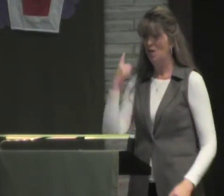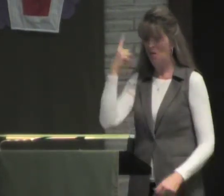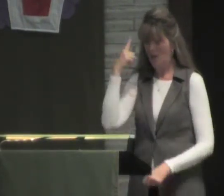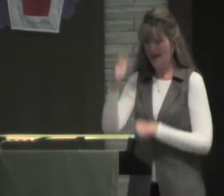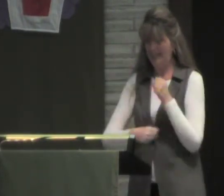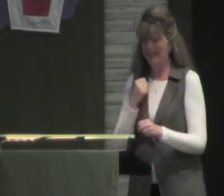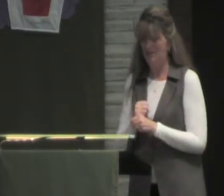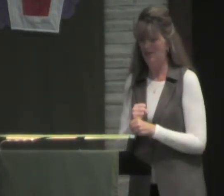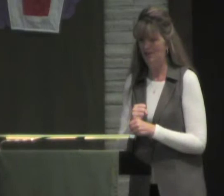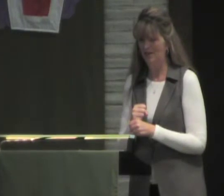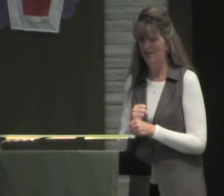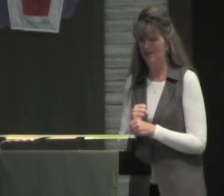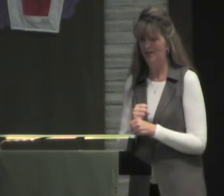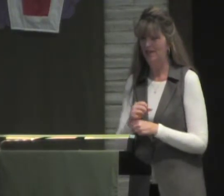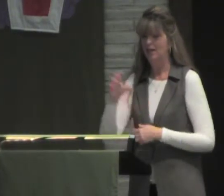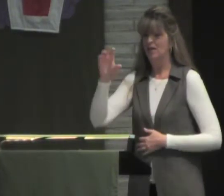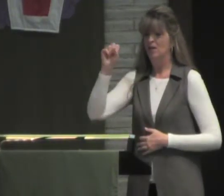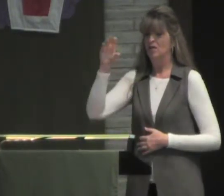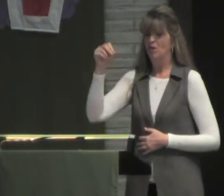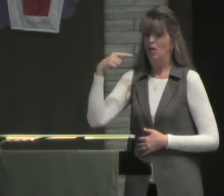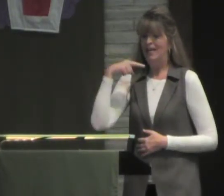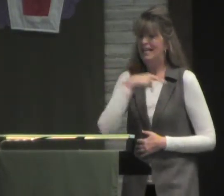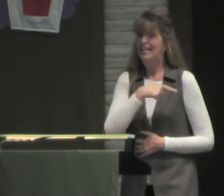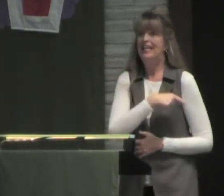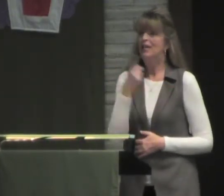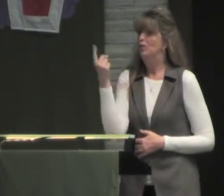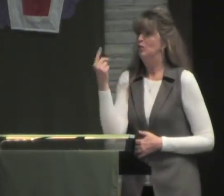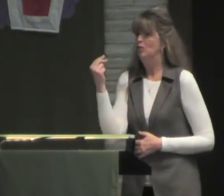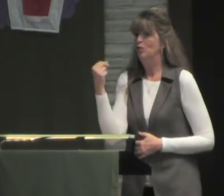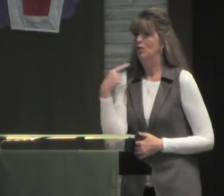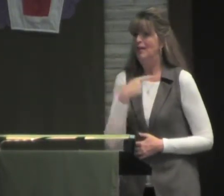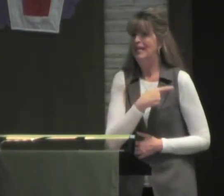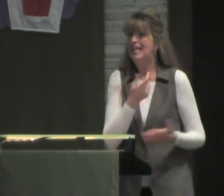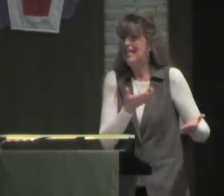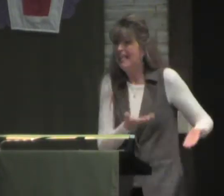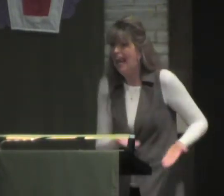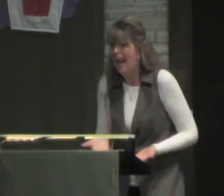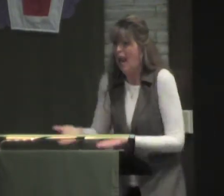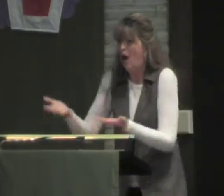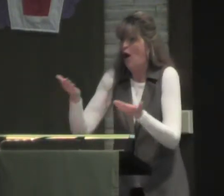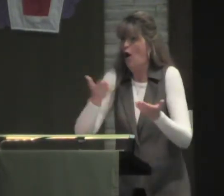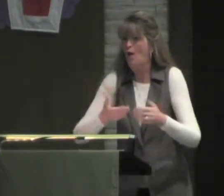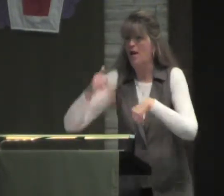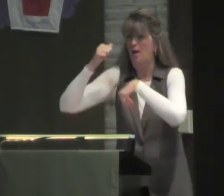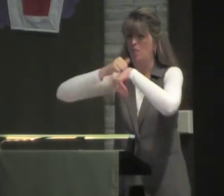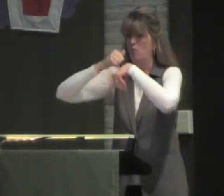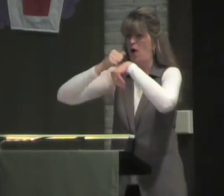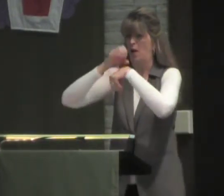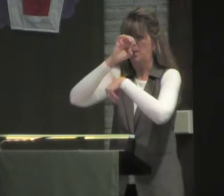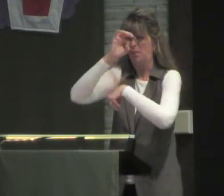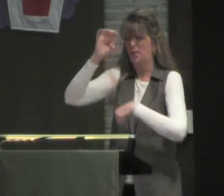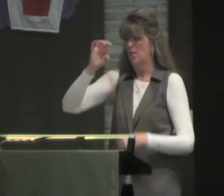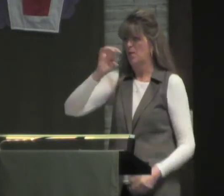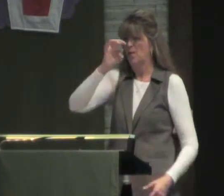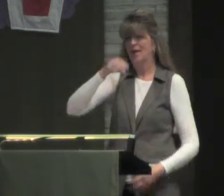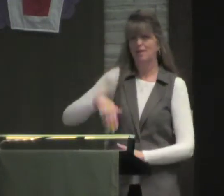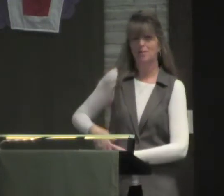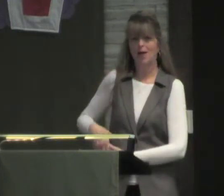Can you imagine that? An entire year following all those commandments. So, he carried around a